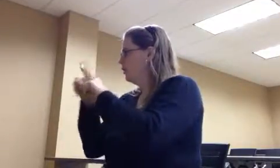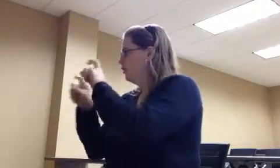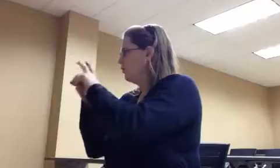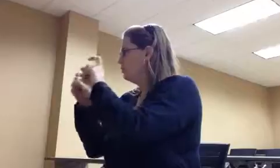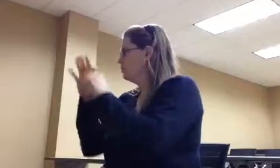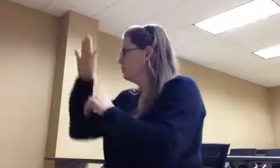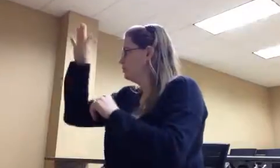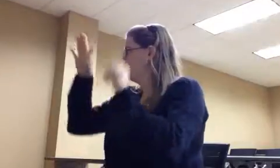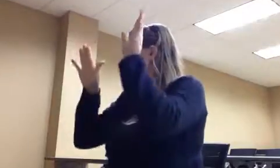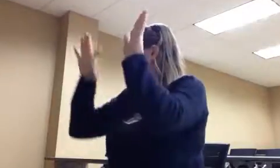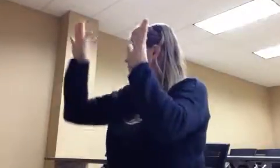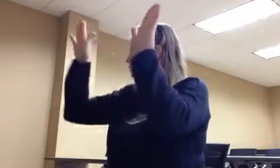Yeah.